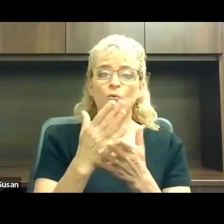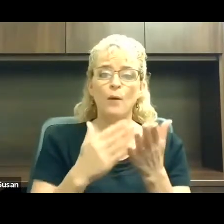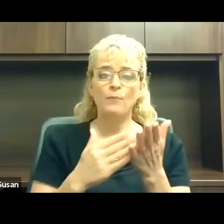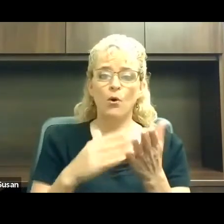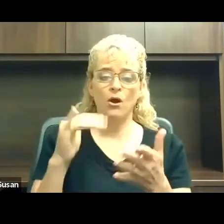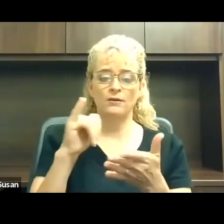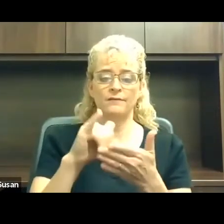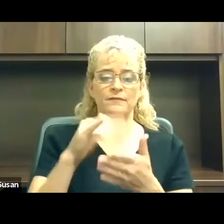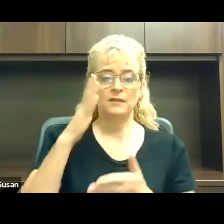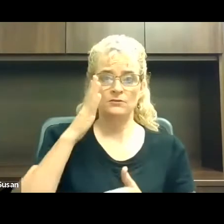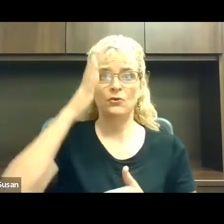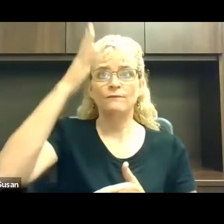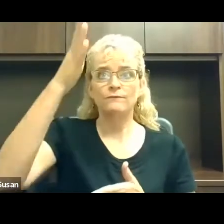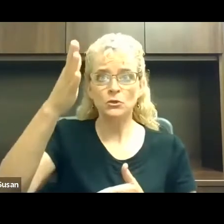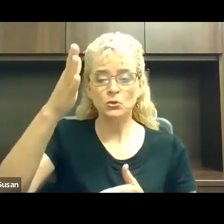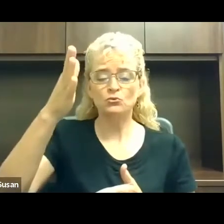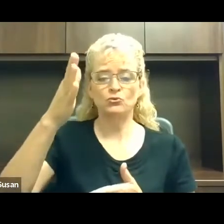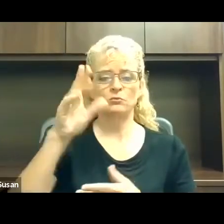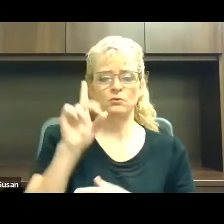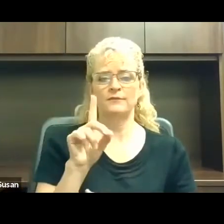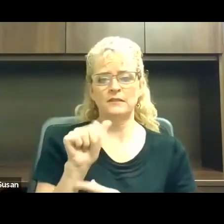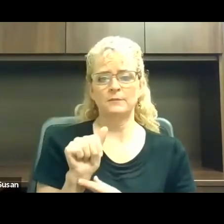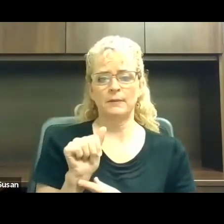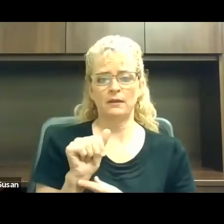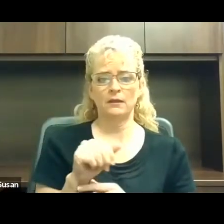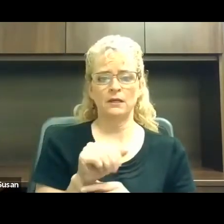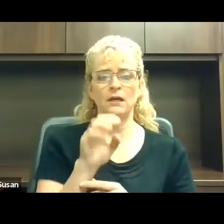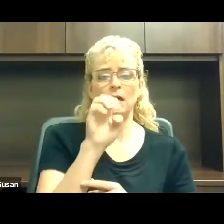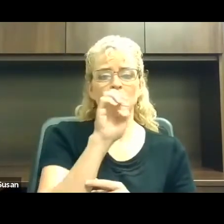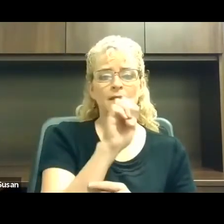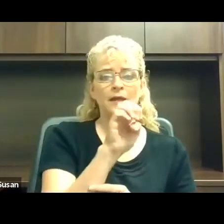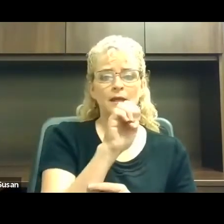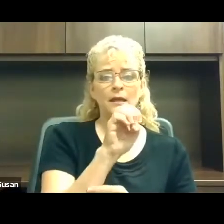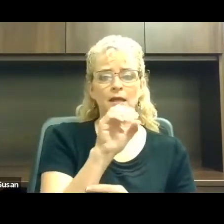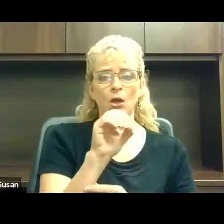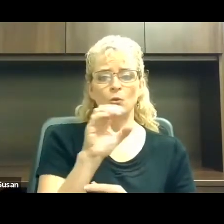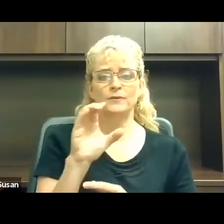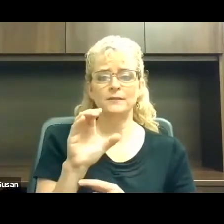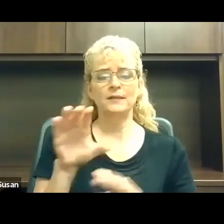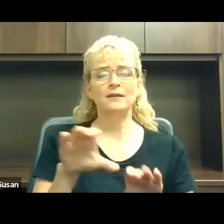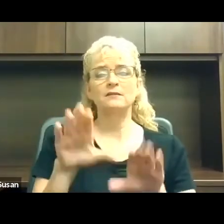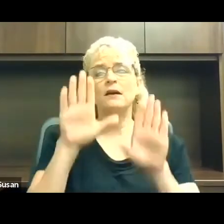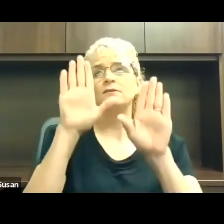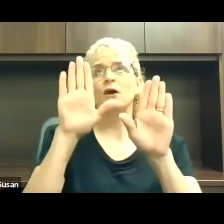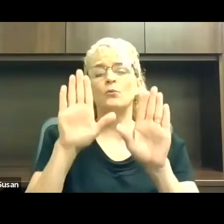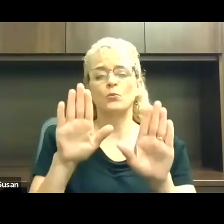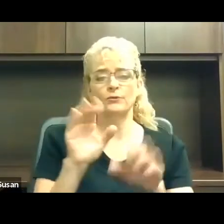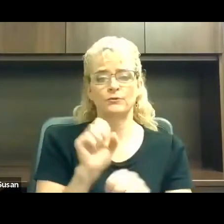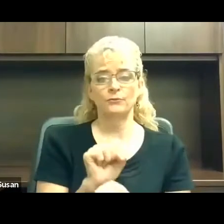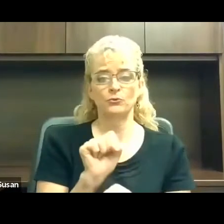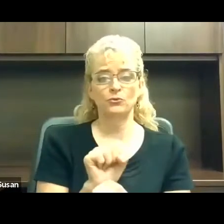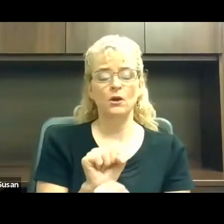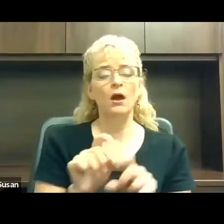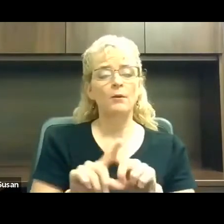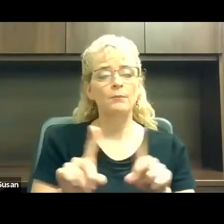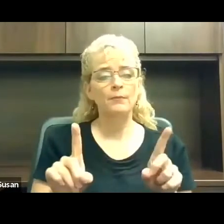disability movement. The EEOC does a great job, but the real